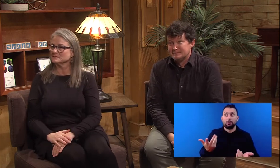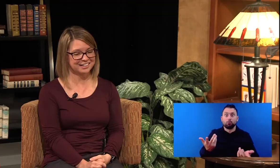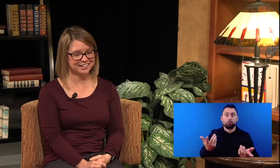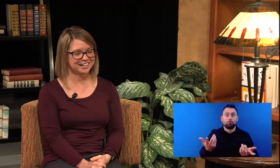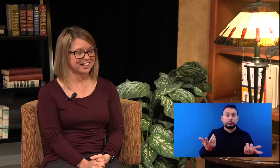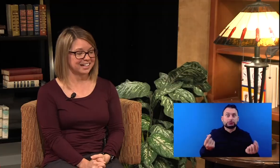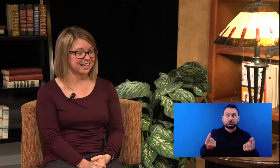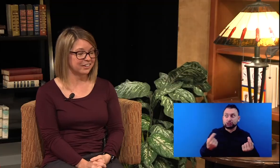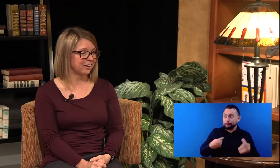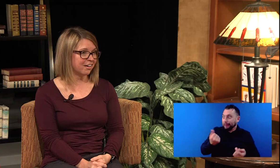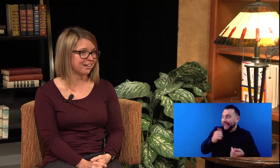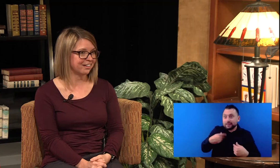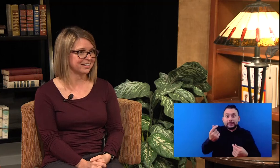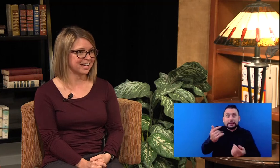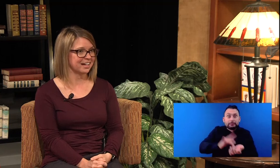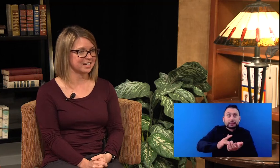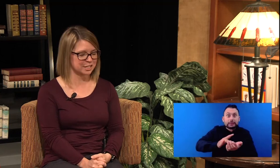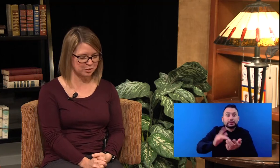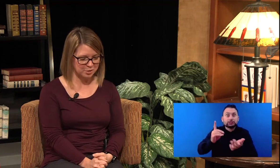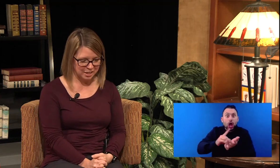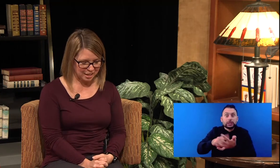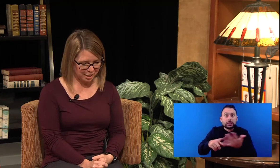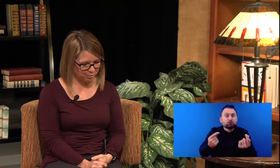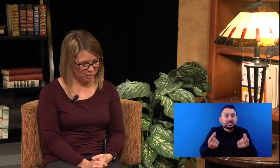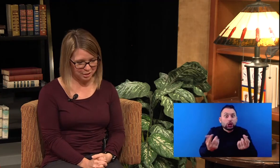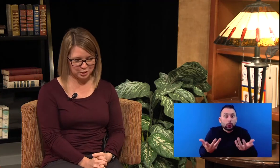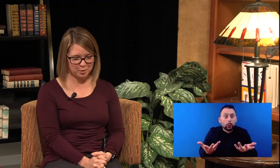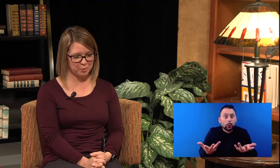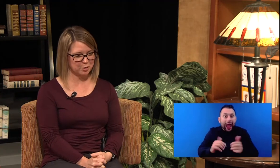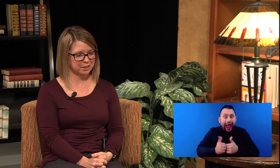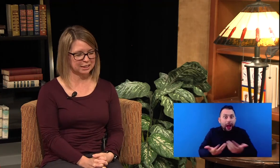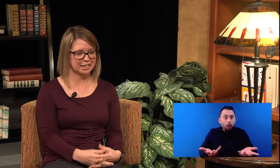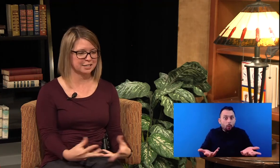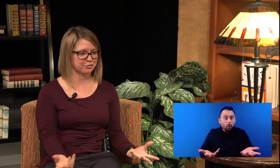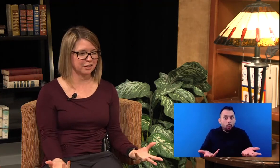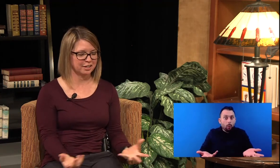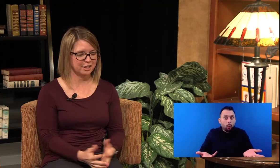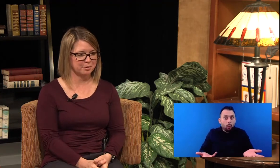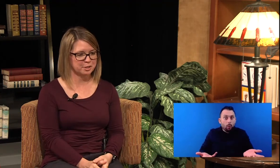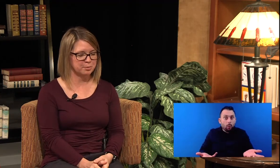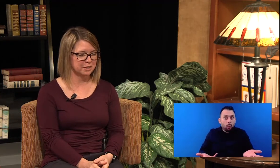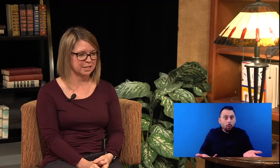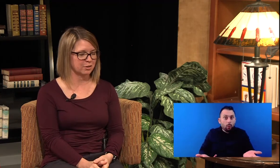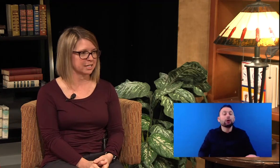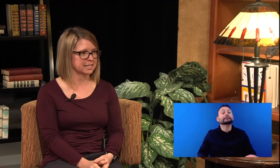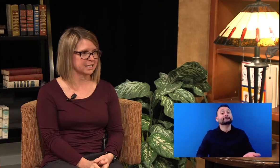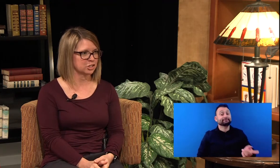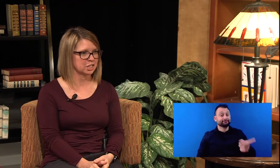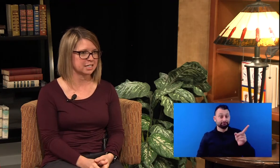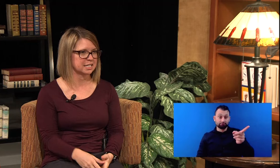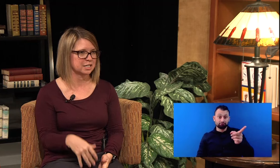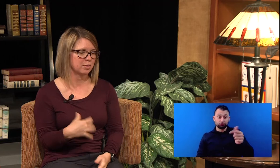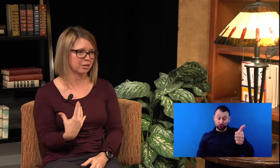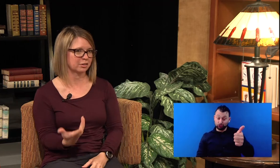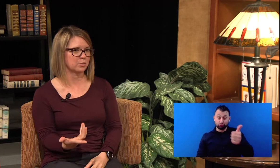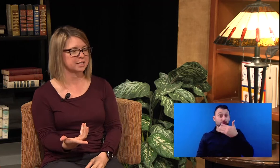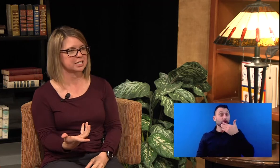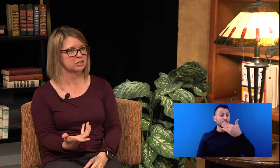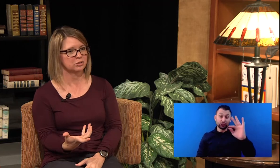Yeah. And there are, yeah. So, um, we, you know, we work with a lot of different, um, community organizations since we aren't the ones to,